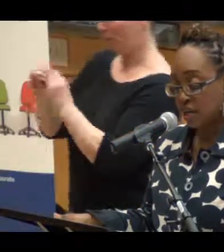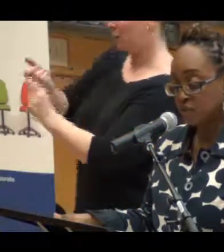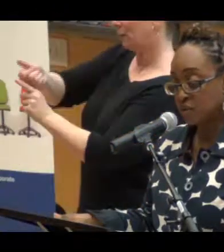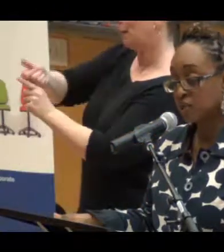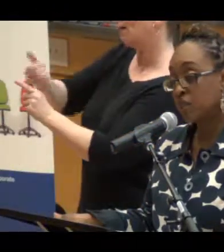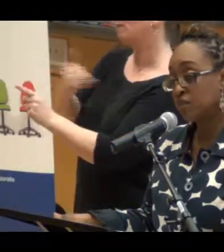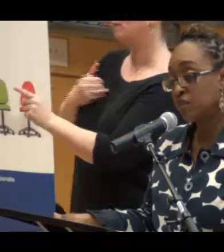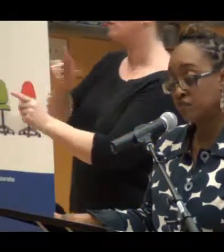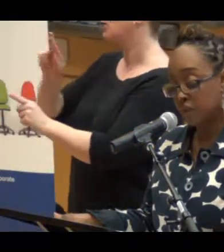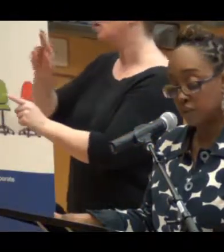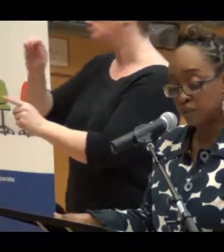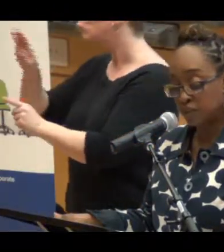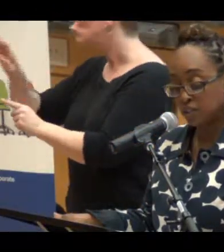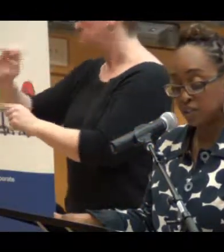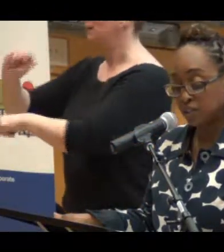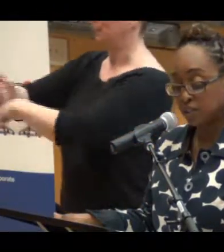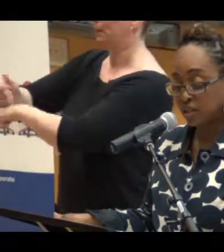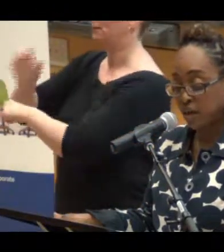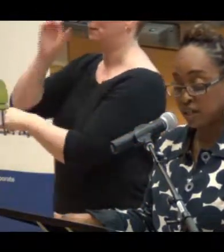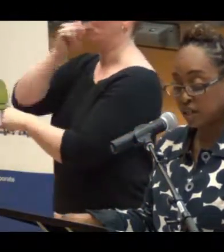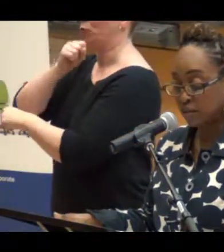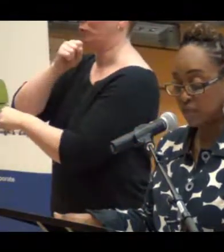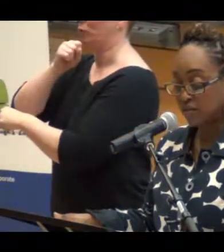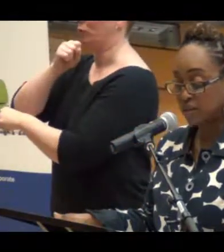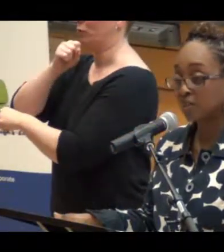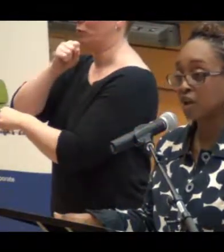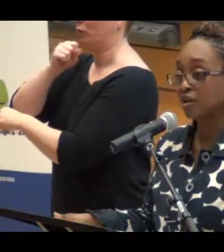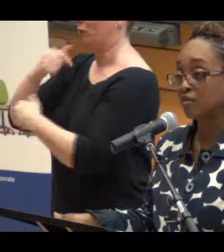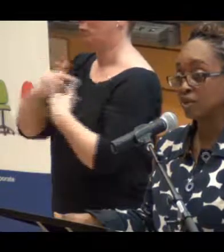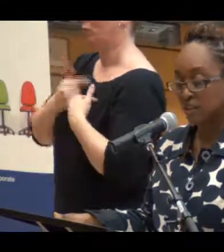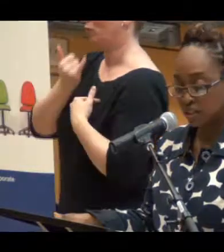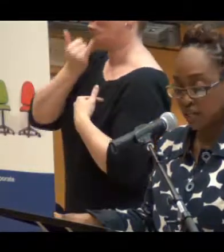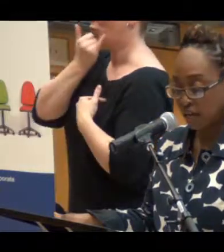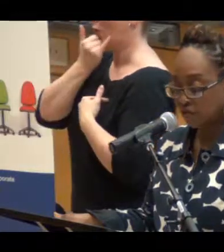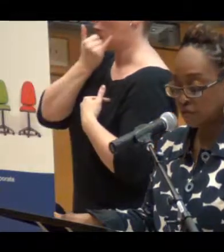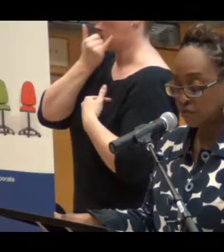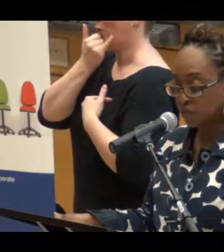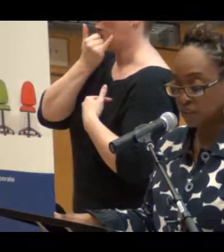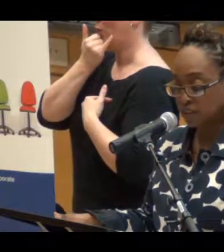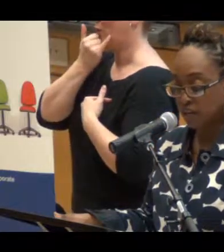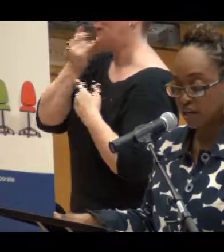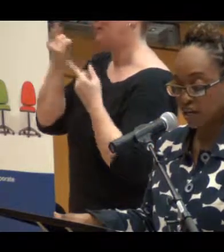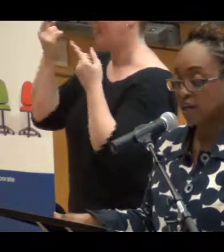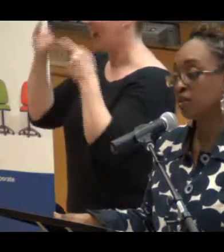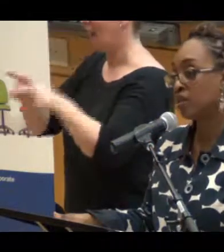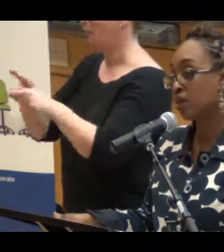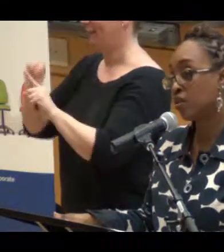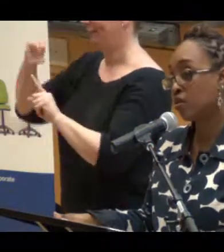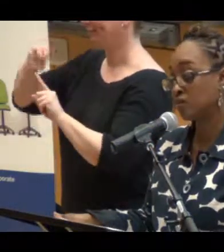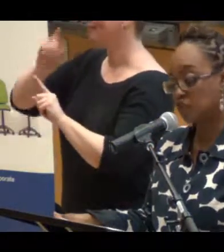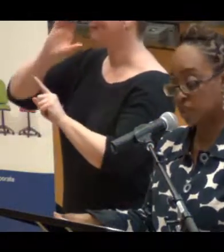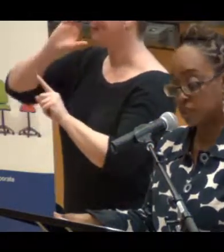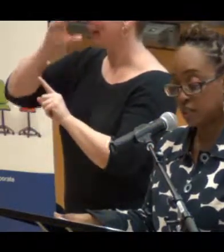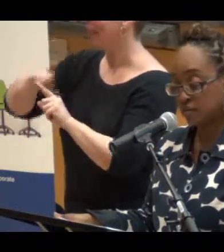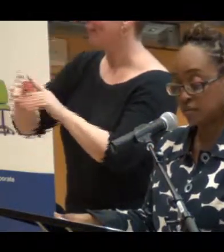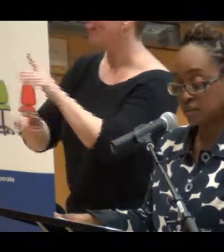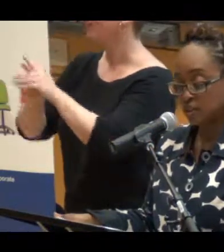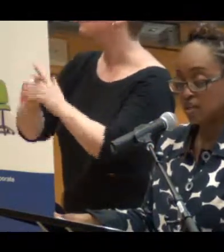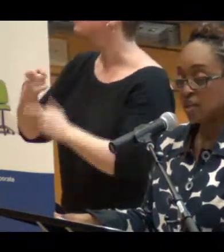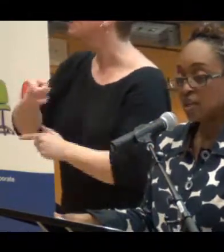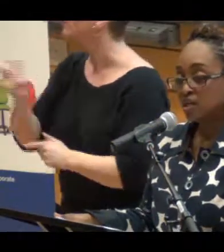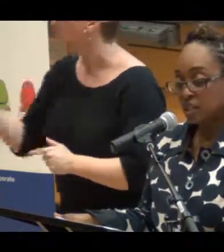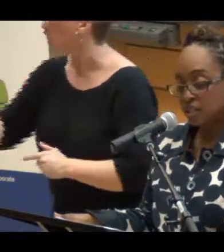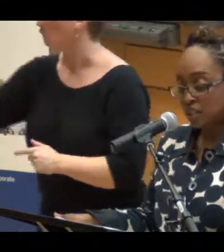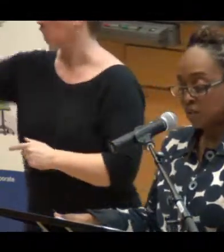And the result, invariably, was that 98% of the time, the elephant reared its head and the dialogue was shut down.